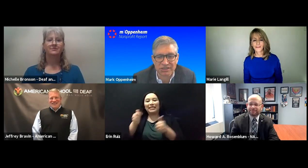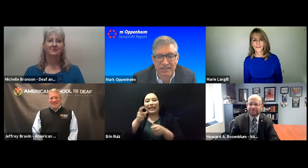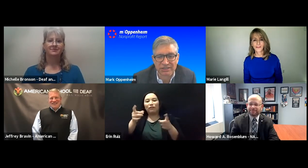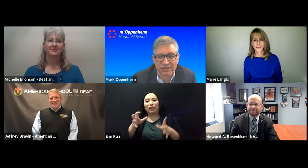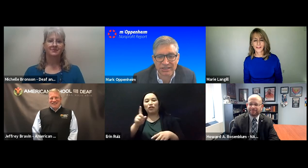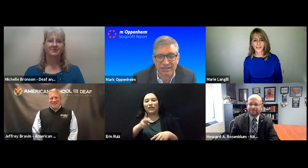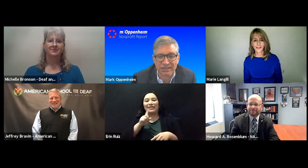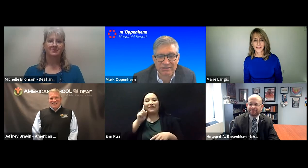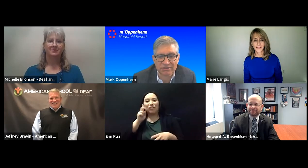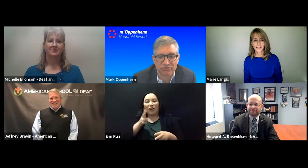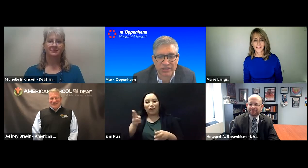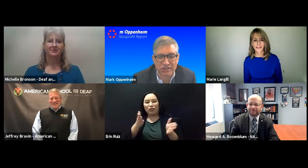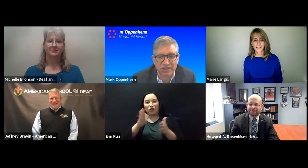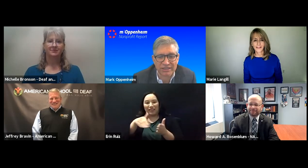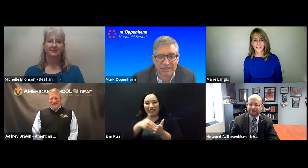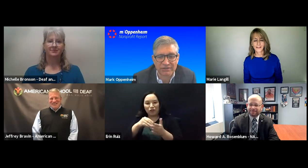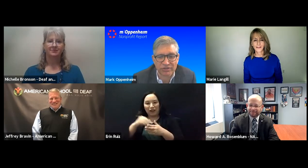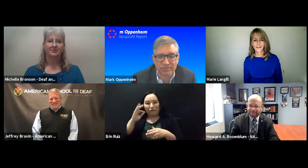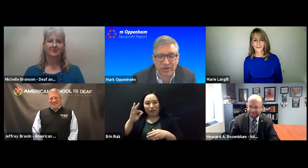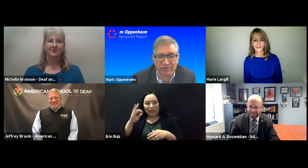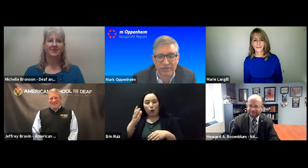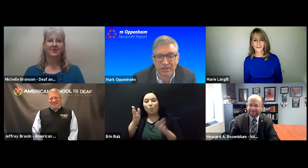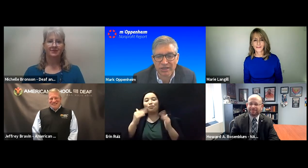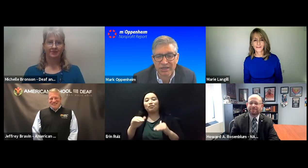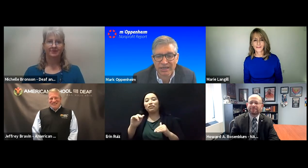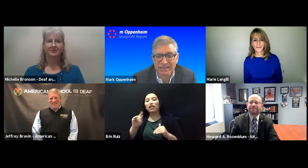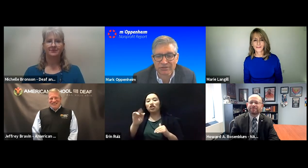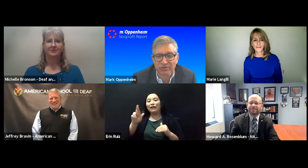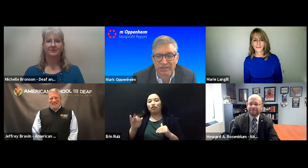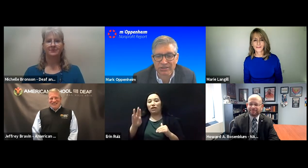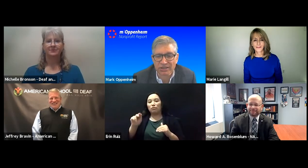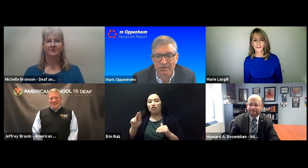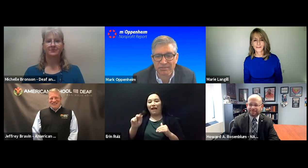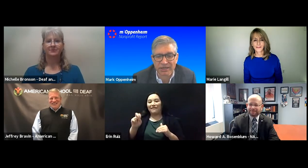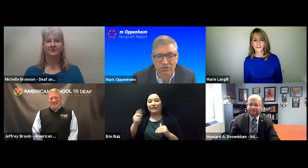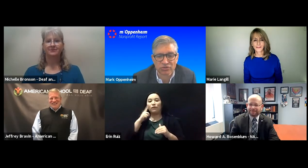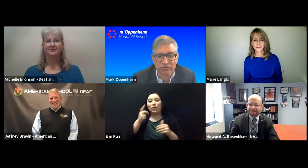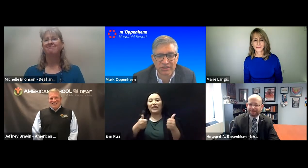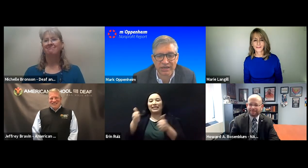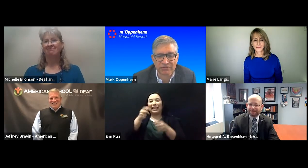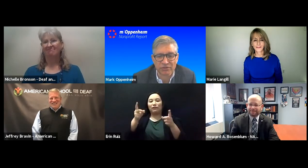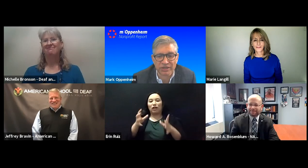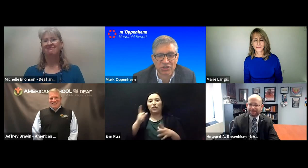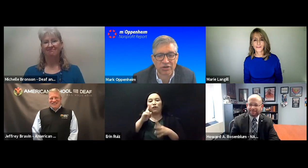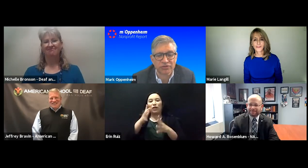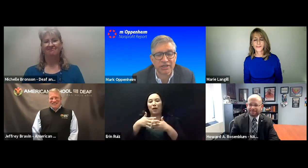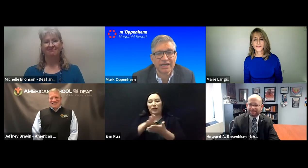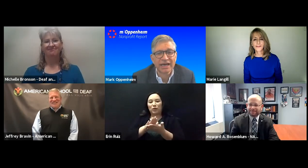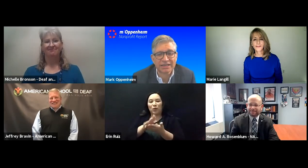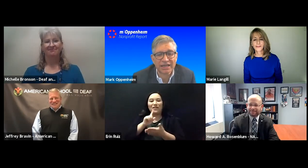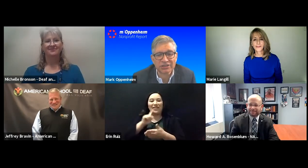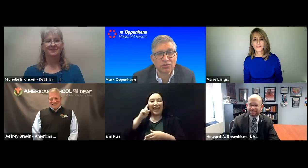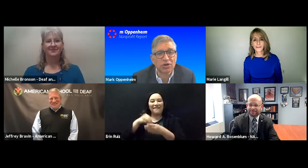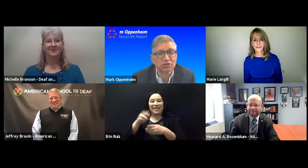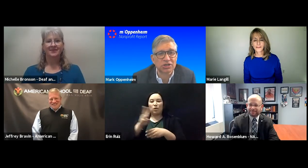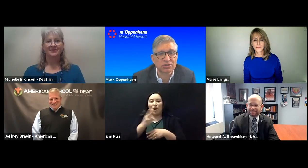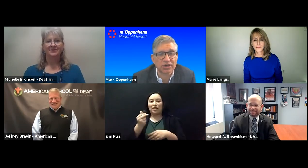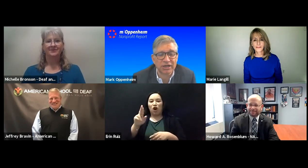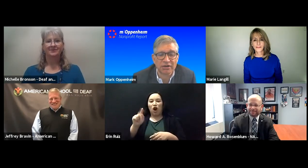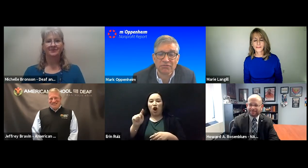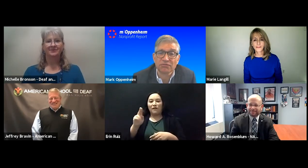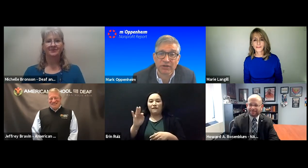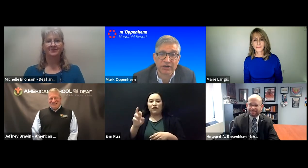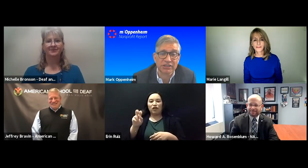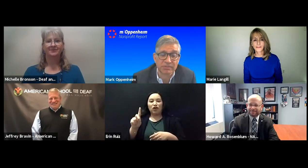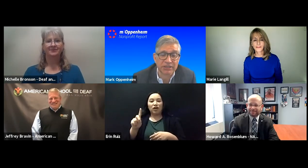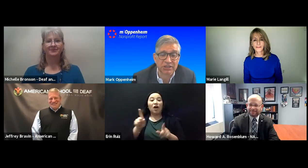Services Center in Fresno. And Jeffrey Bravin, Executive Director of the American School for the Deaf in West Hartford. And I'd like to also